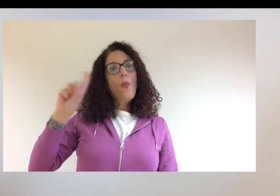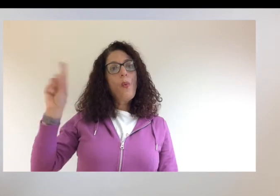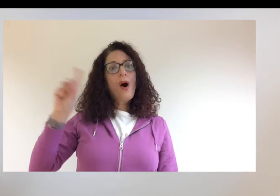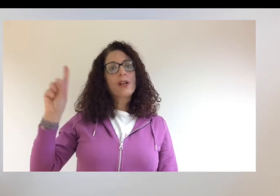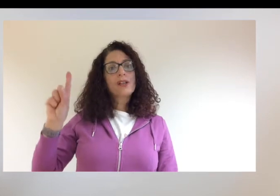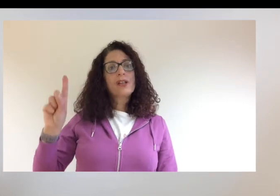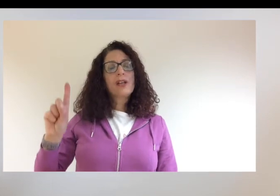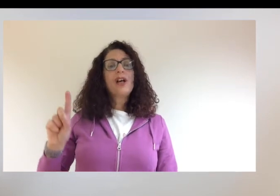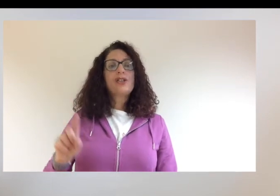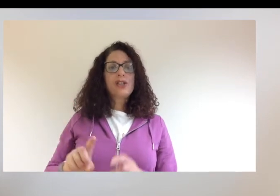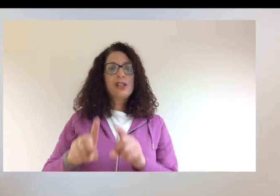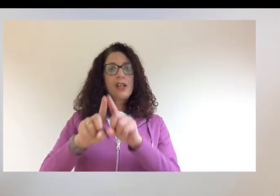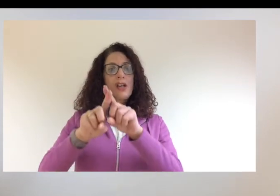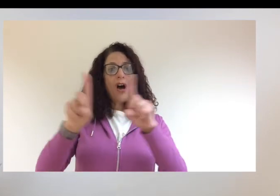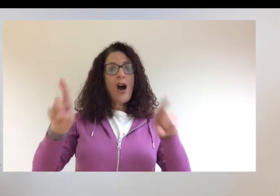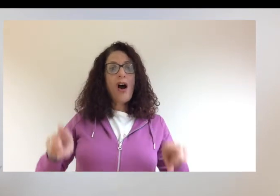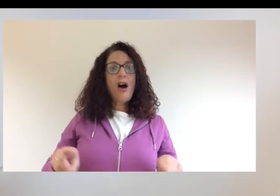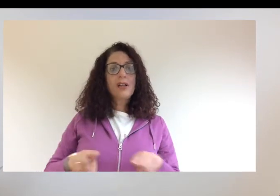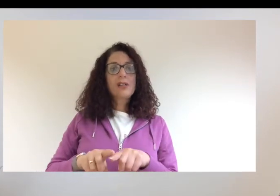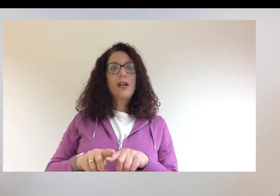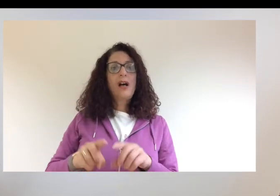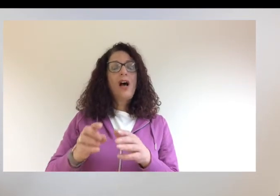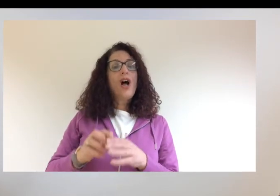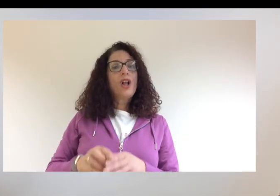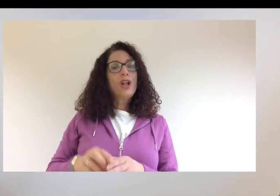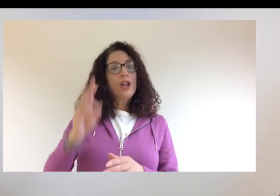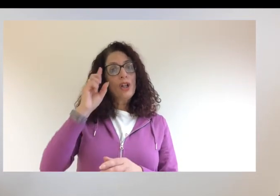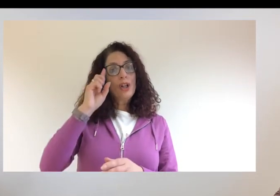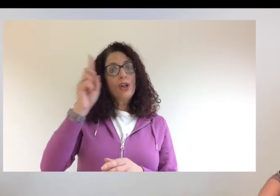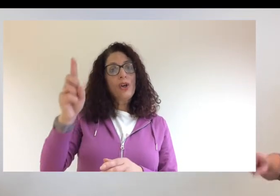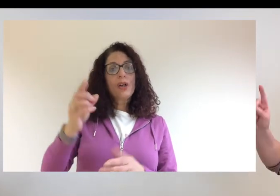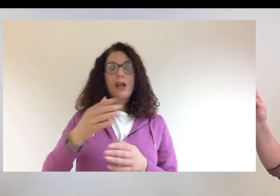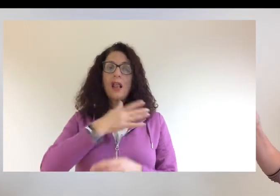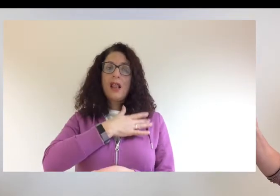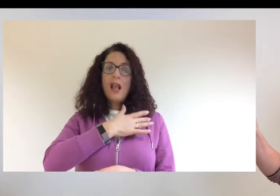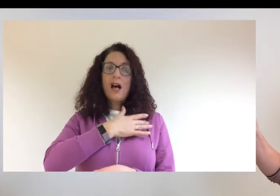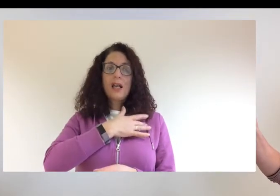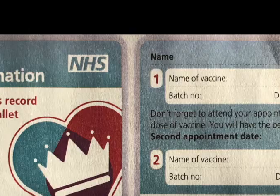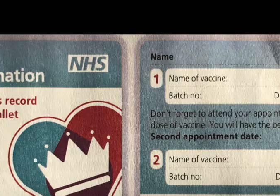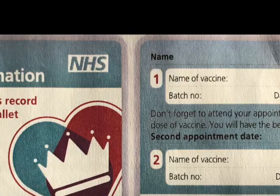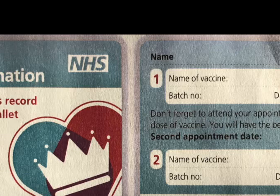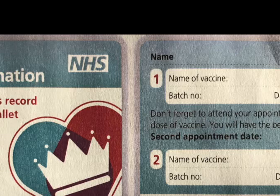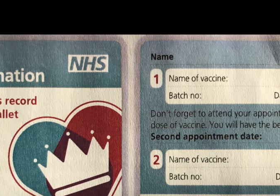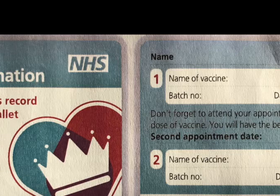What does the card look like? Like this.